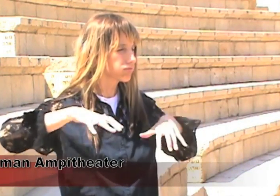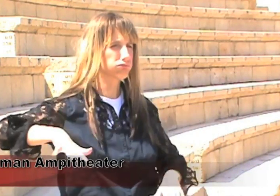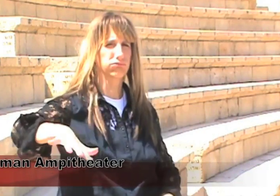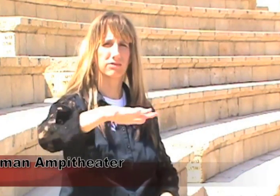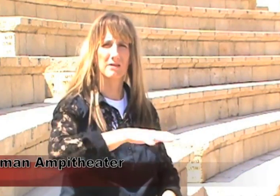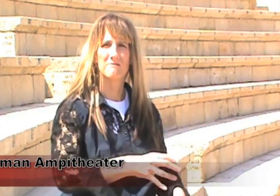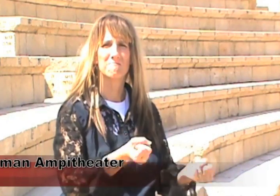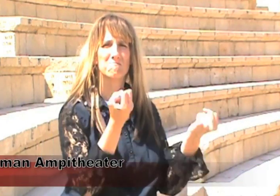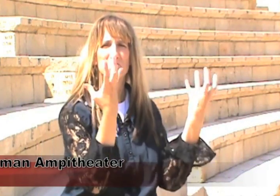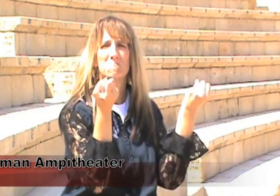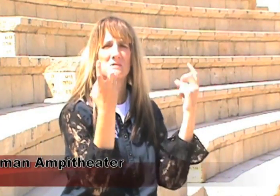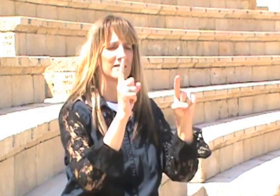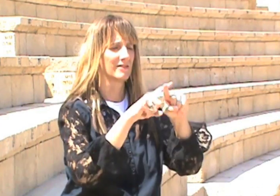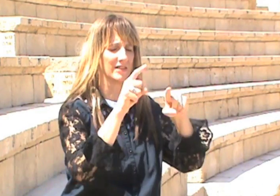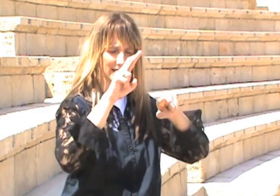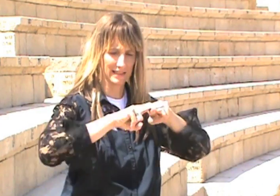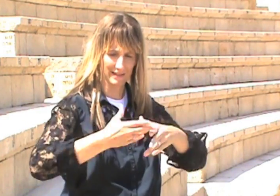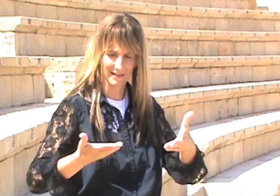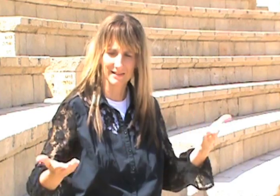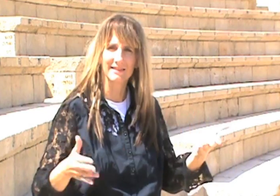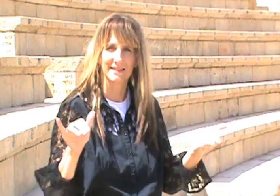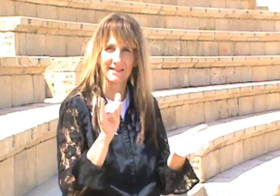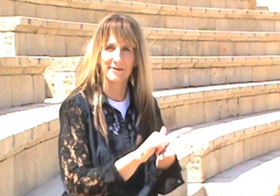So many people sat here in these seats.